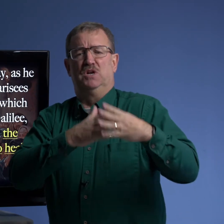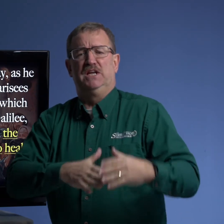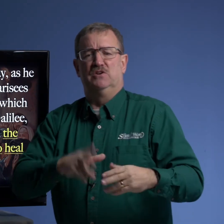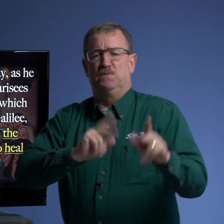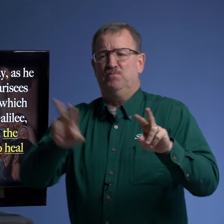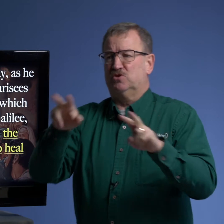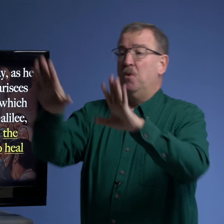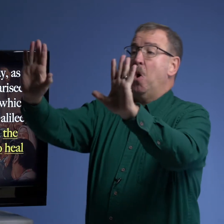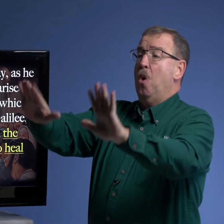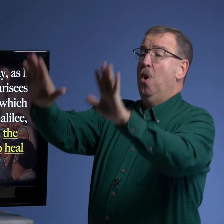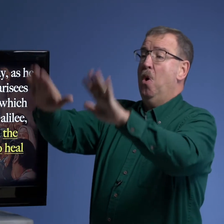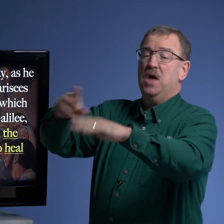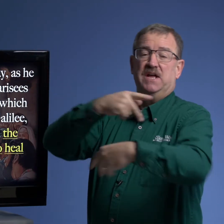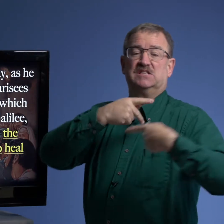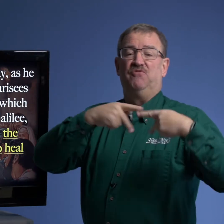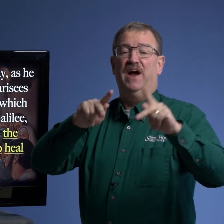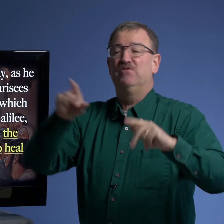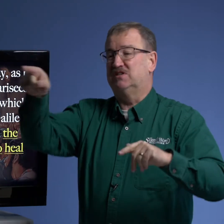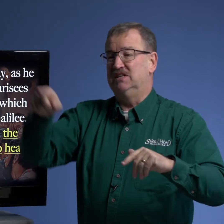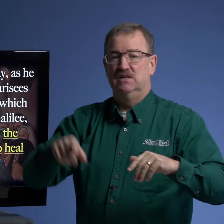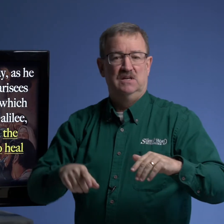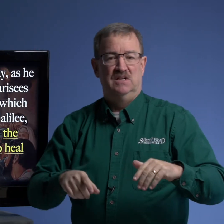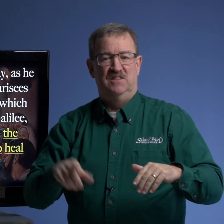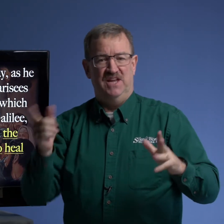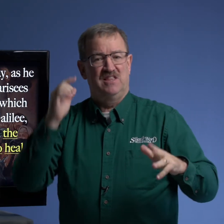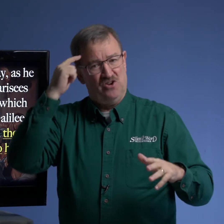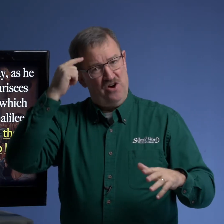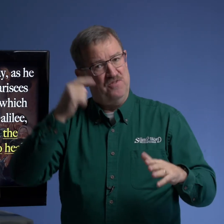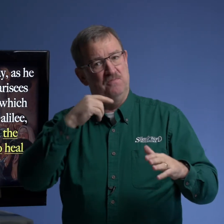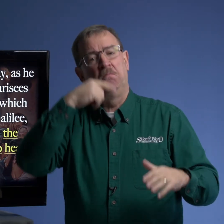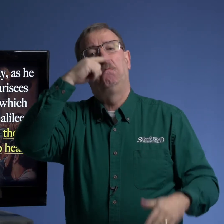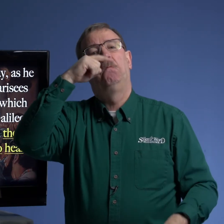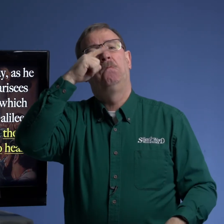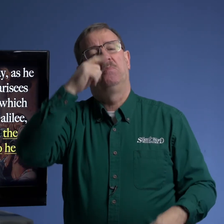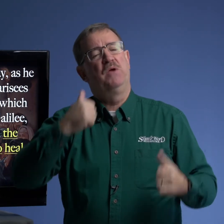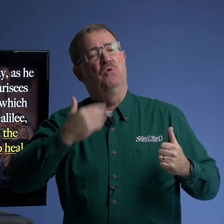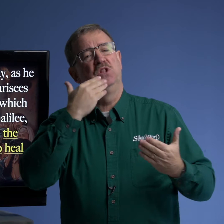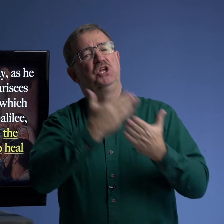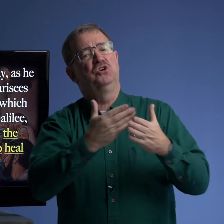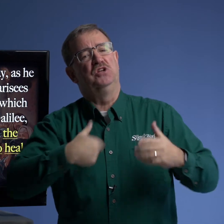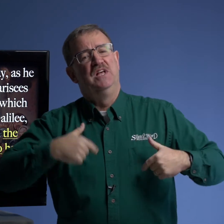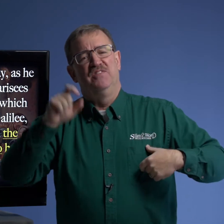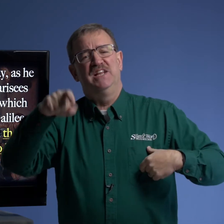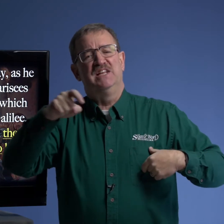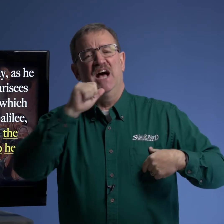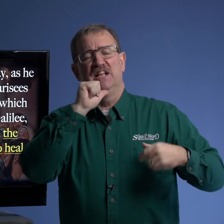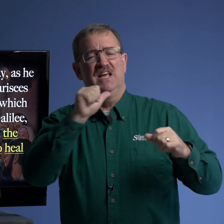leaders people some oh it's the pharisee they thought they were really good they did not they